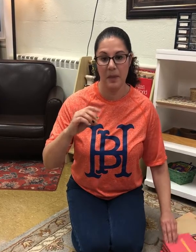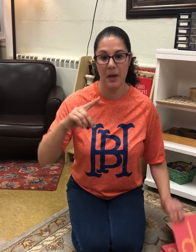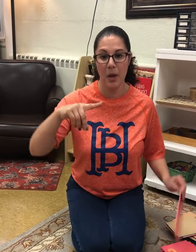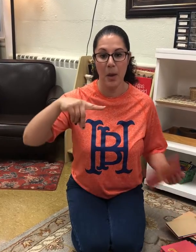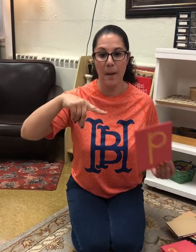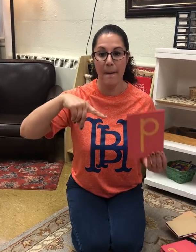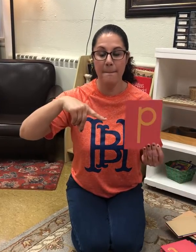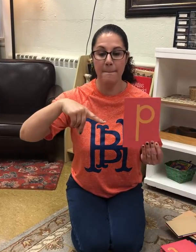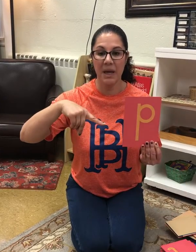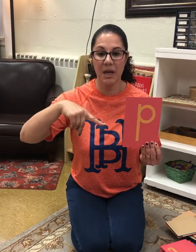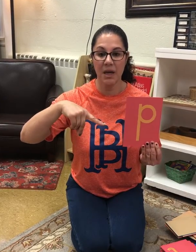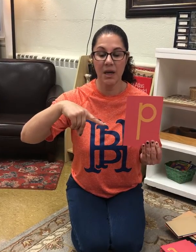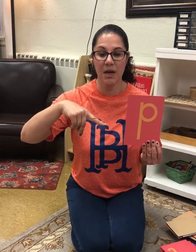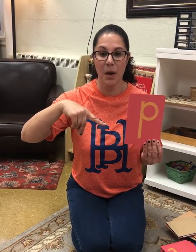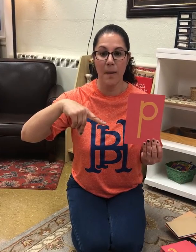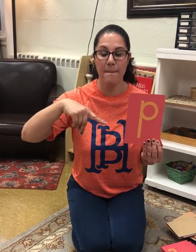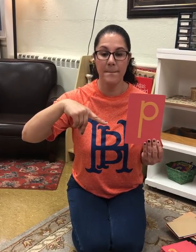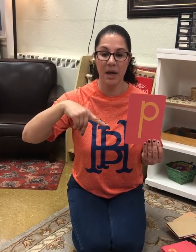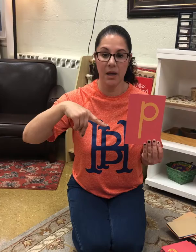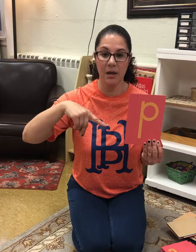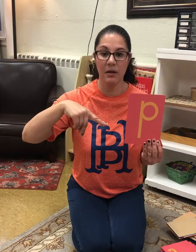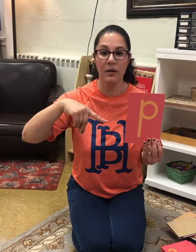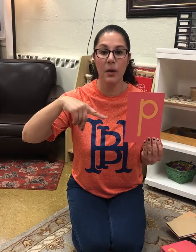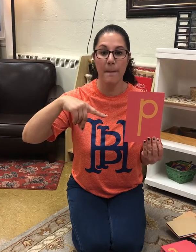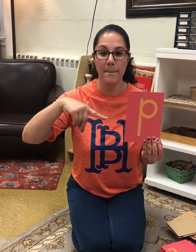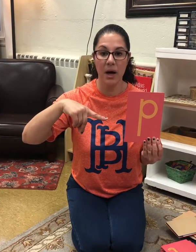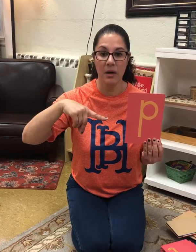P, pig, puh.